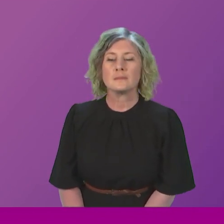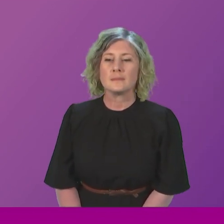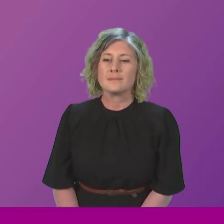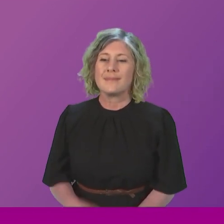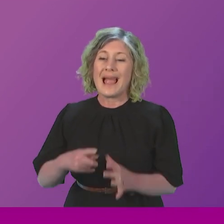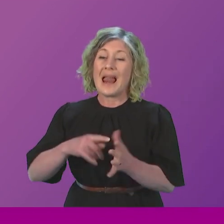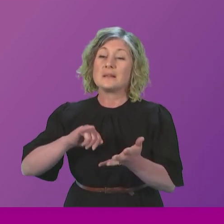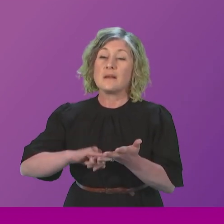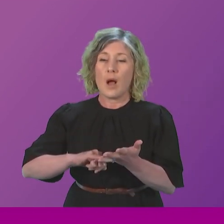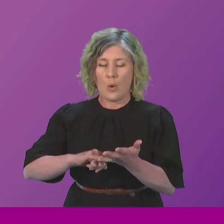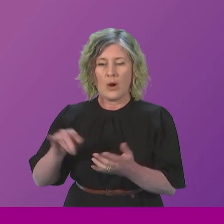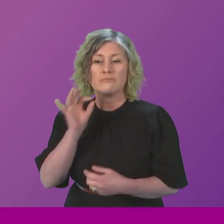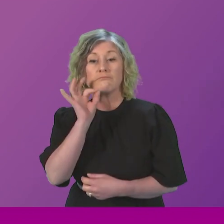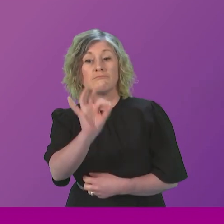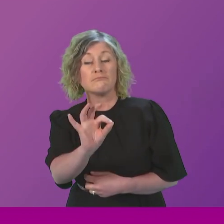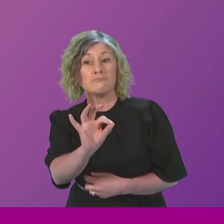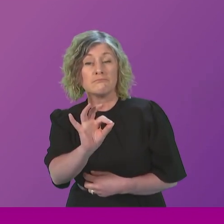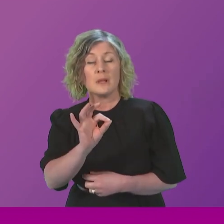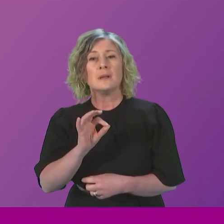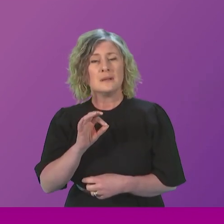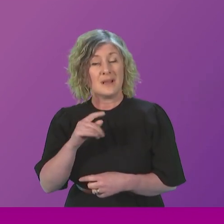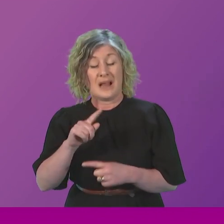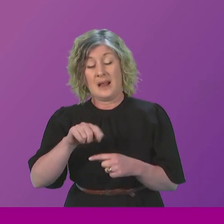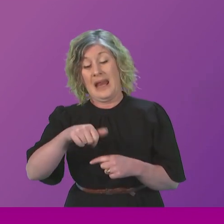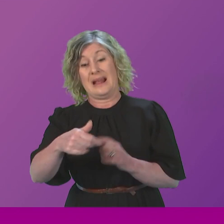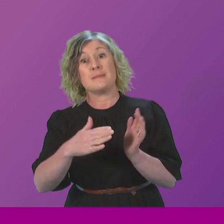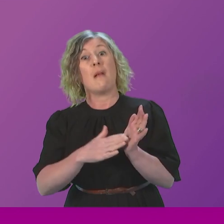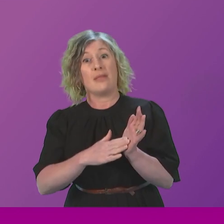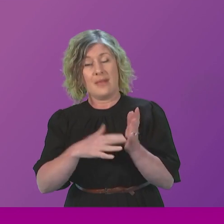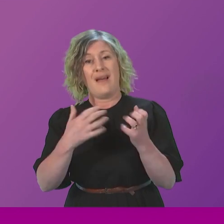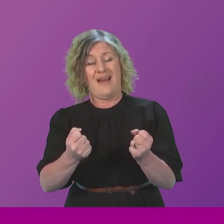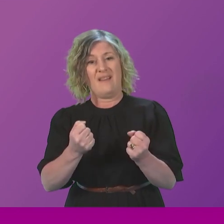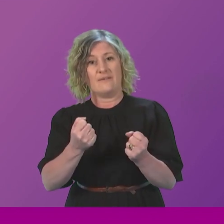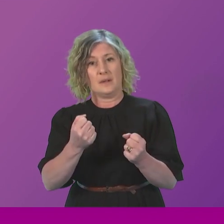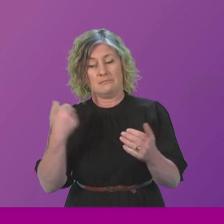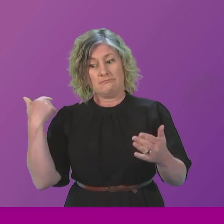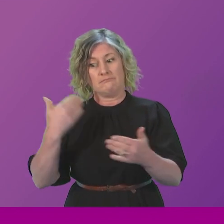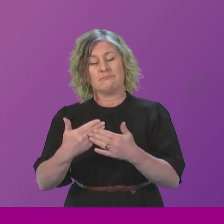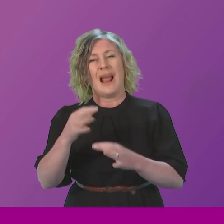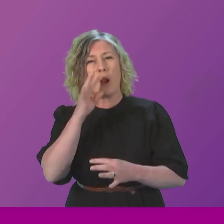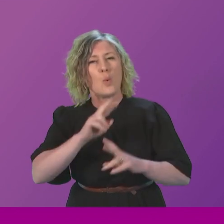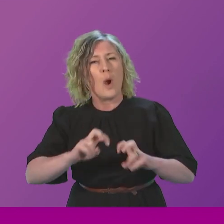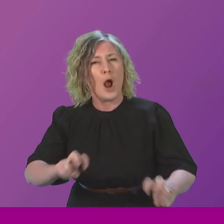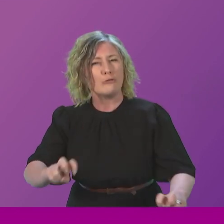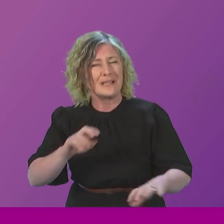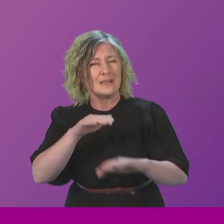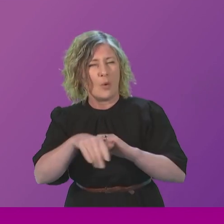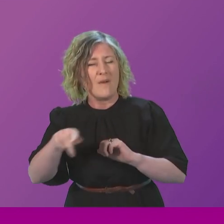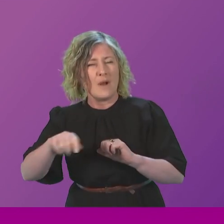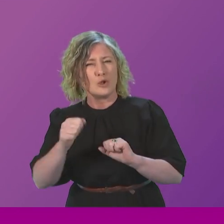Presenting officer, next month it will be three years since the Scottish Hospital's inquiry was announced. And these are the facts we already know.